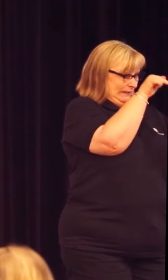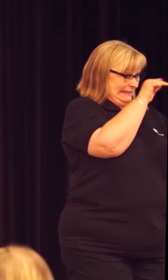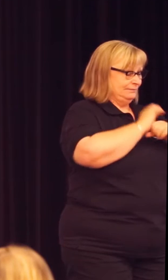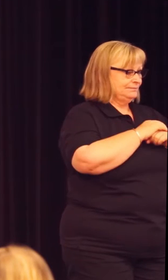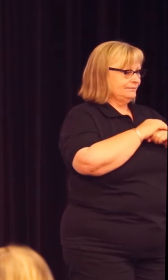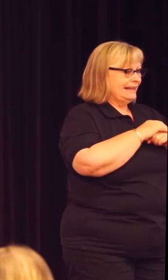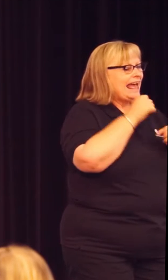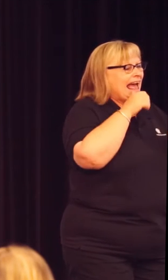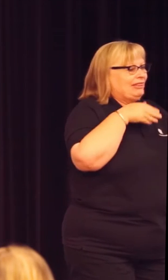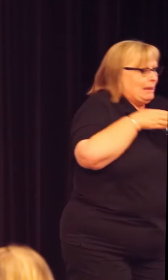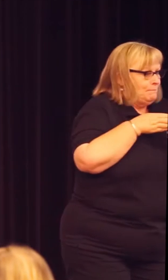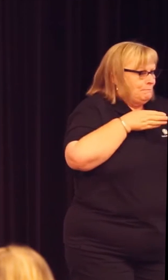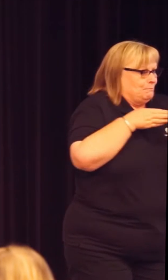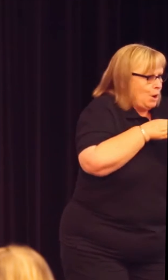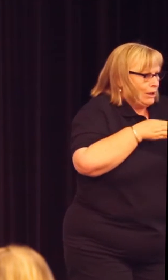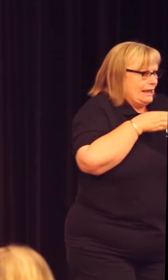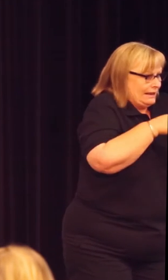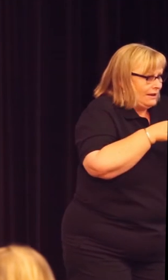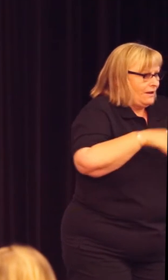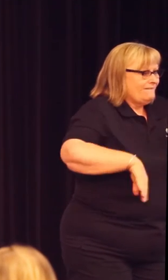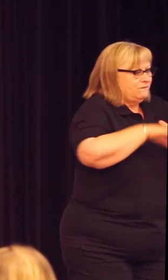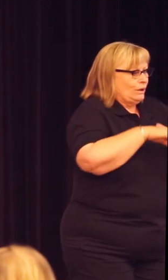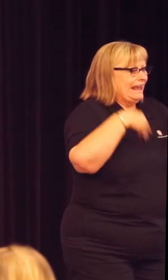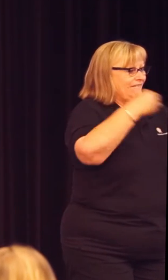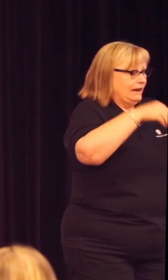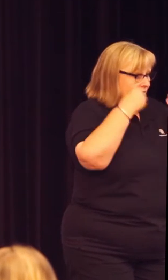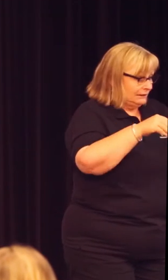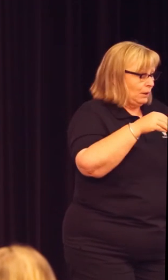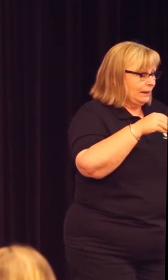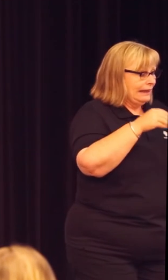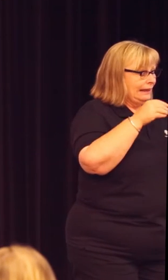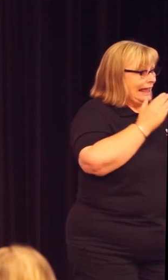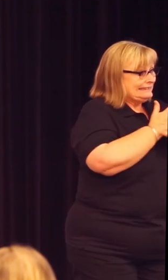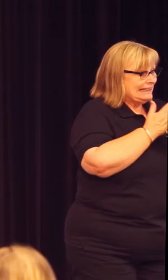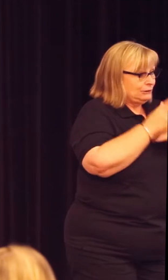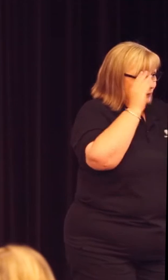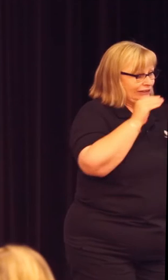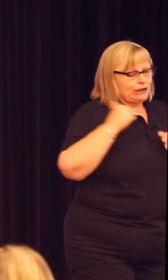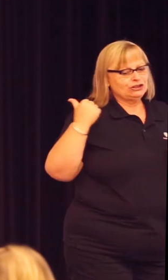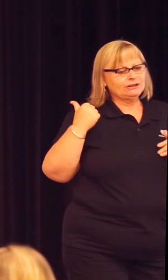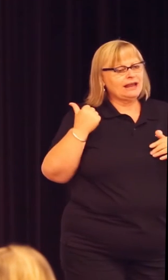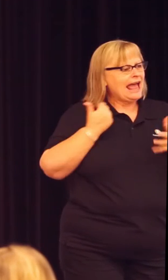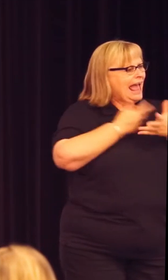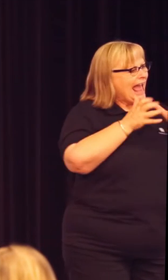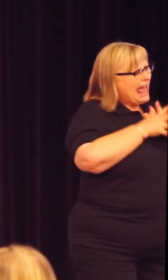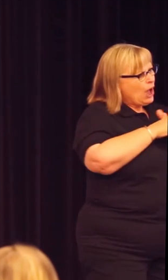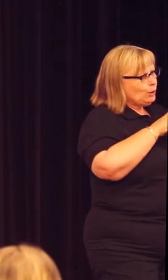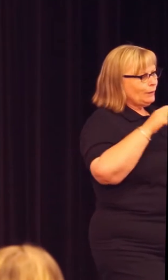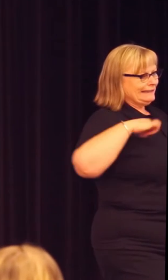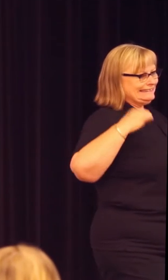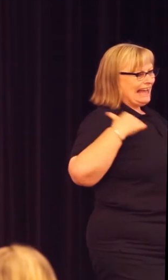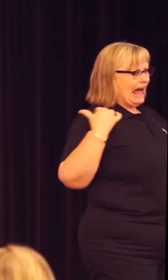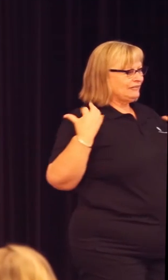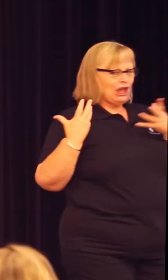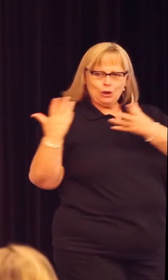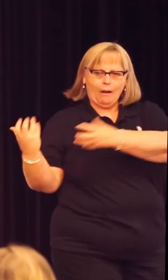in the way of fully flexible, accessible education. I'm very curious how you are bringing the staff along